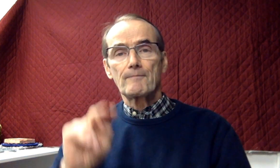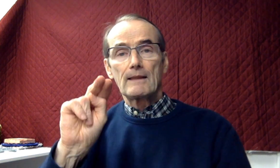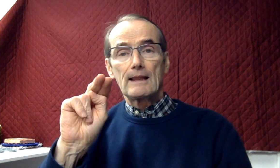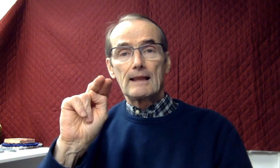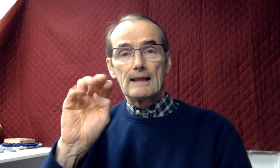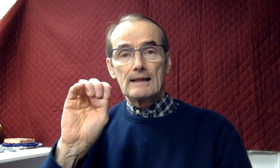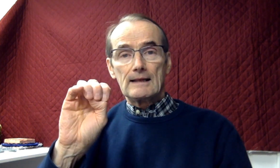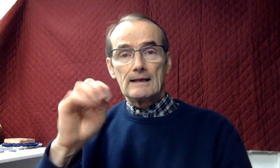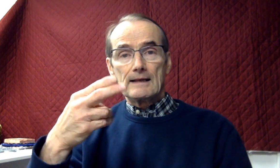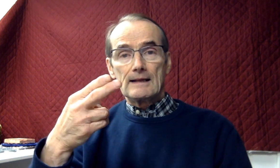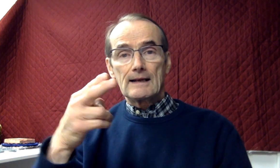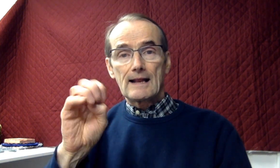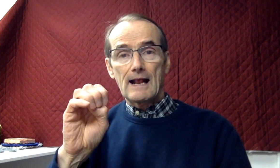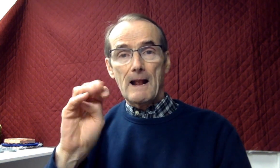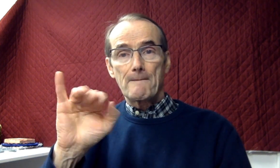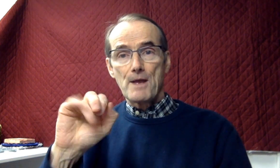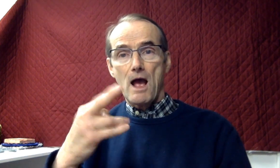that all could understand what was read.